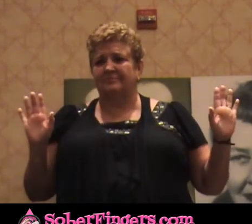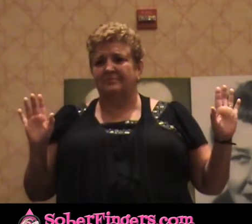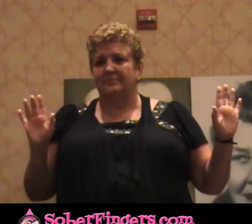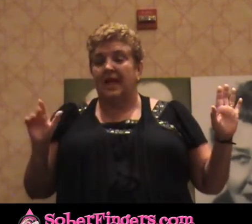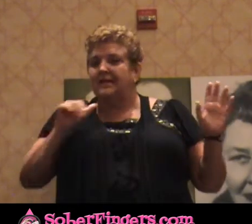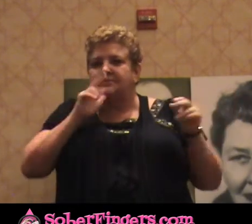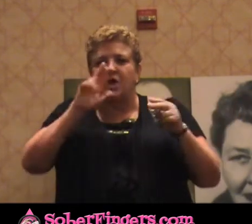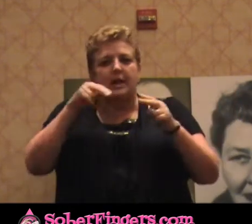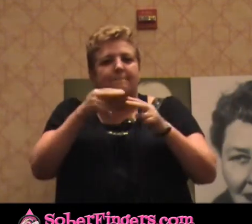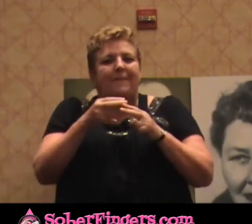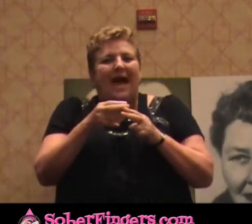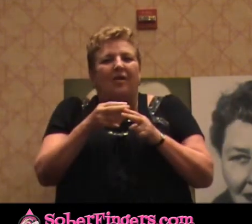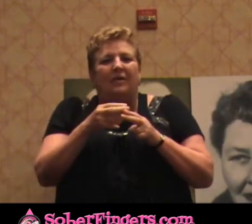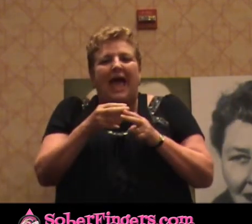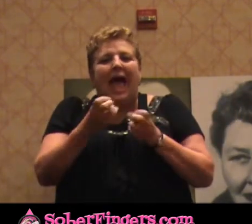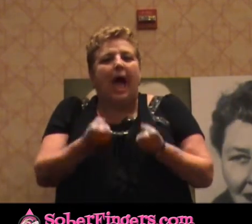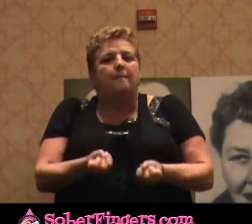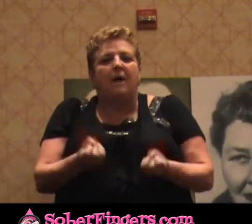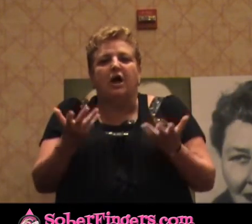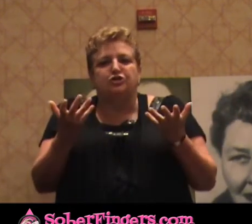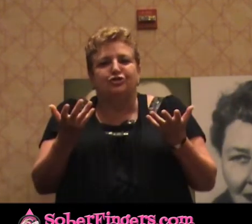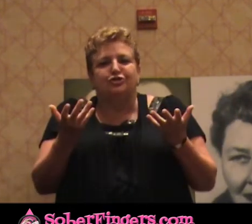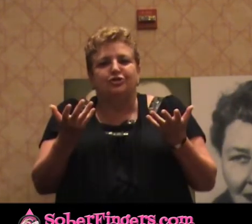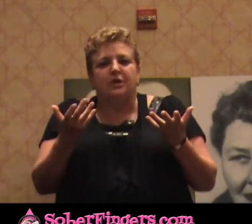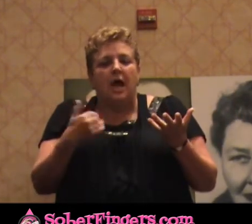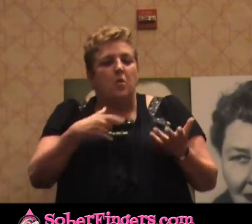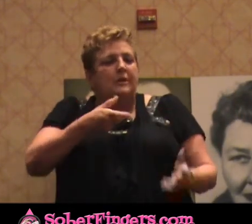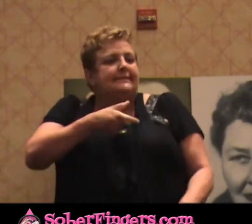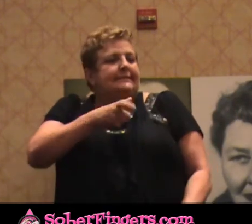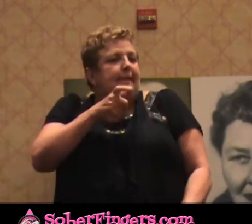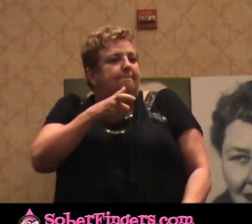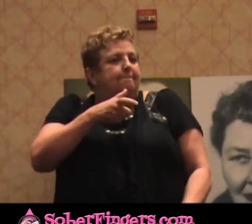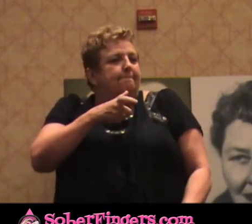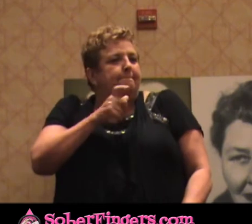I used to sip my drinks, and the most amount of drinks that I could ever get through was two.